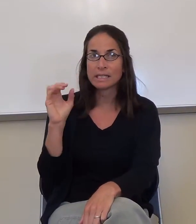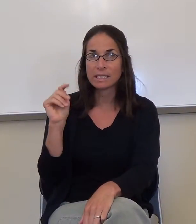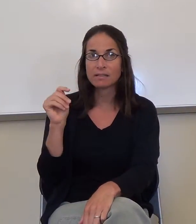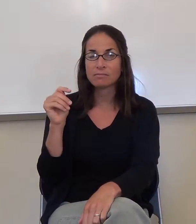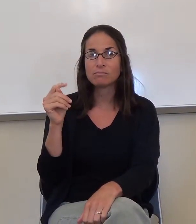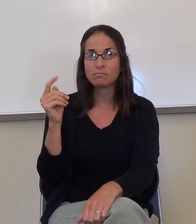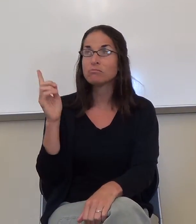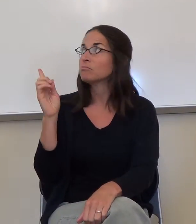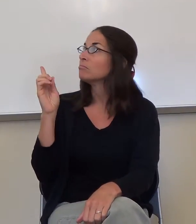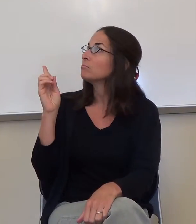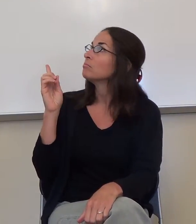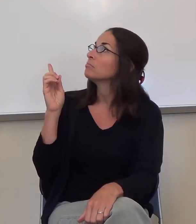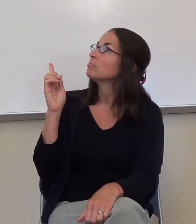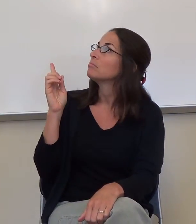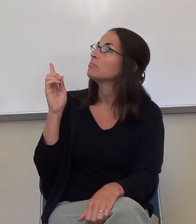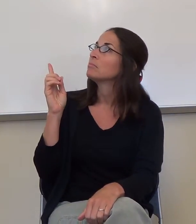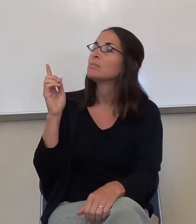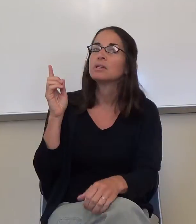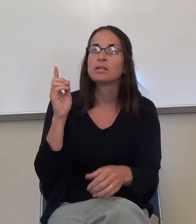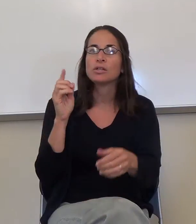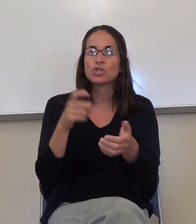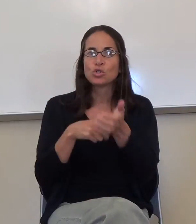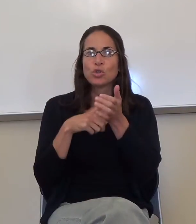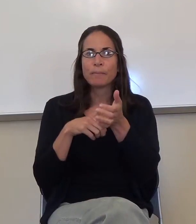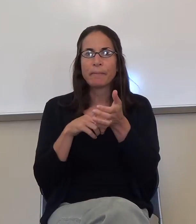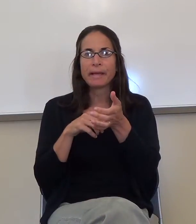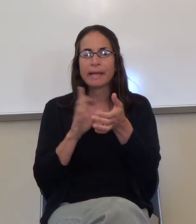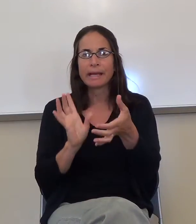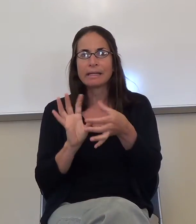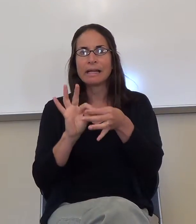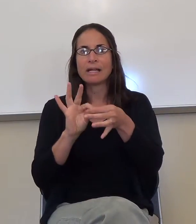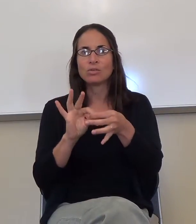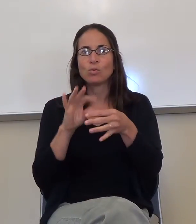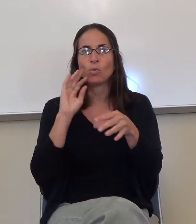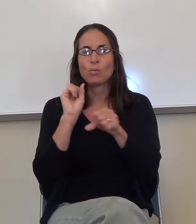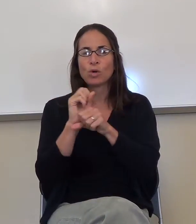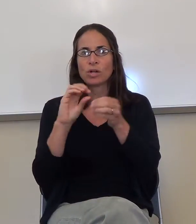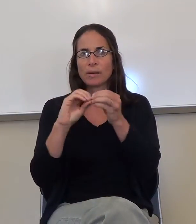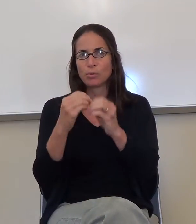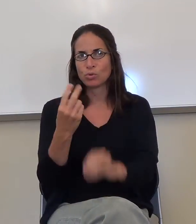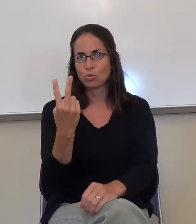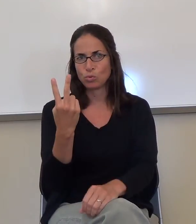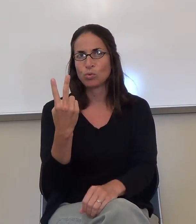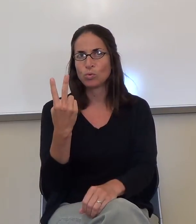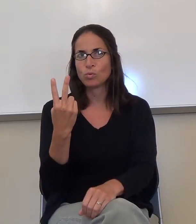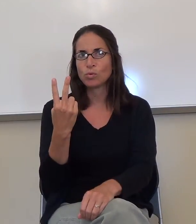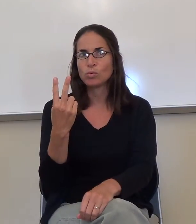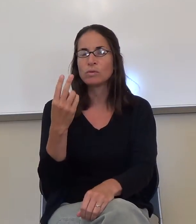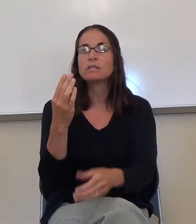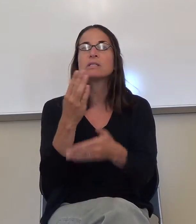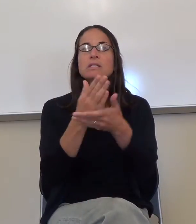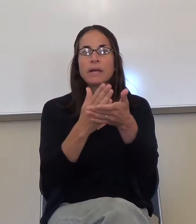attached to homework two, not homework one. Remember I said that